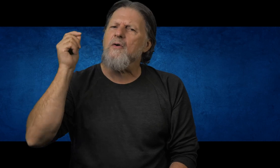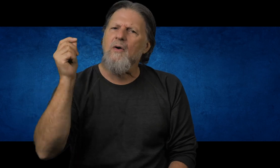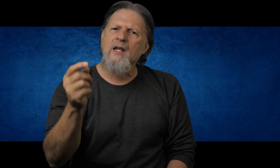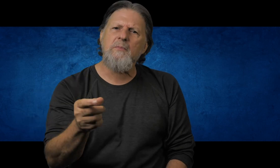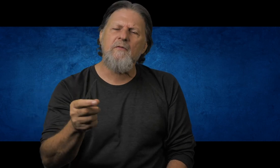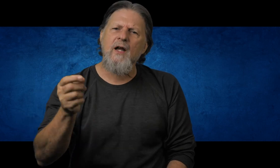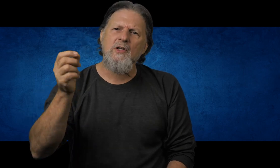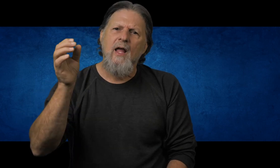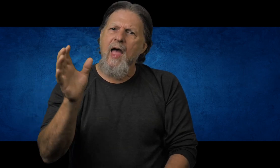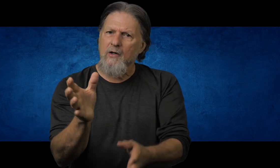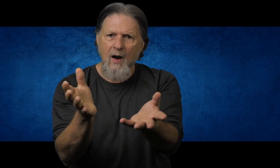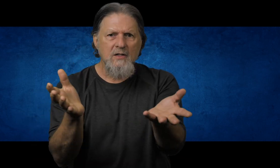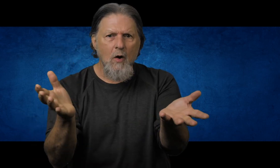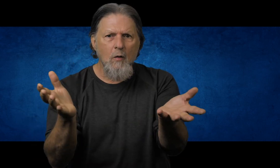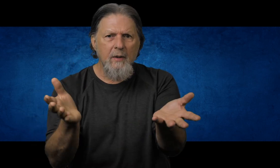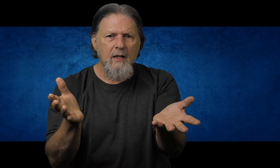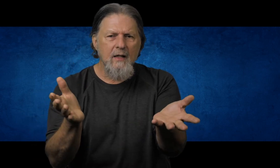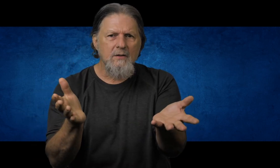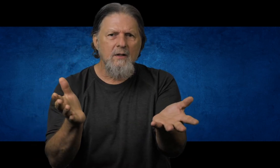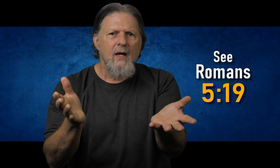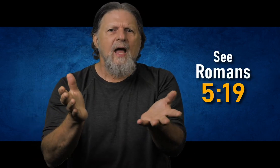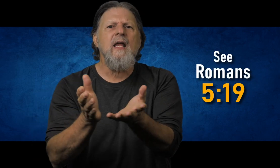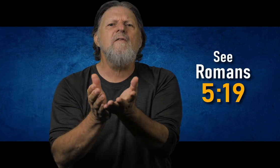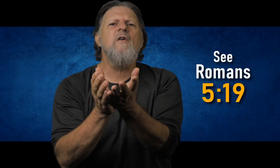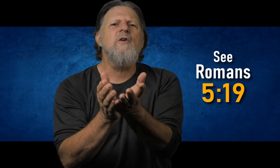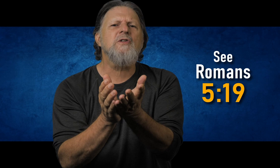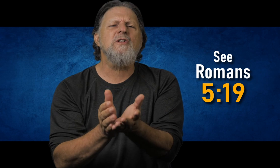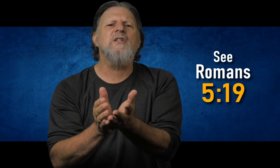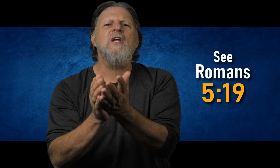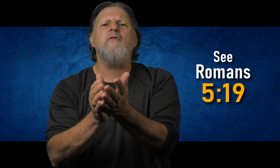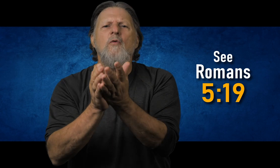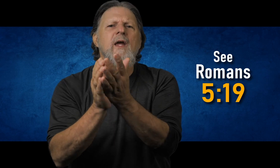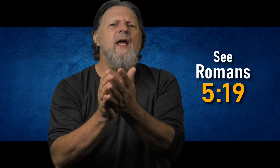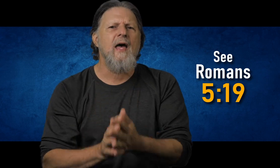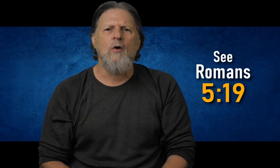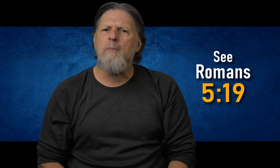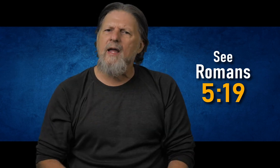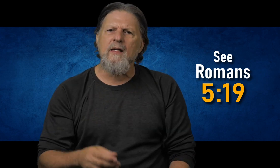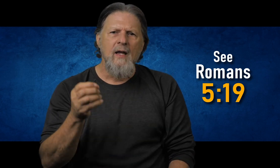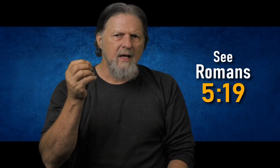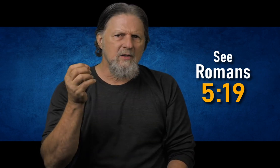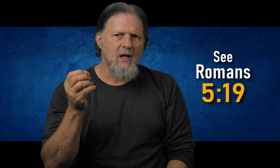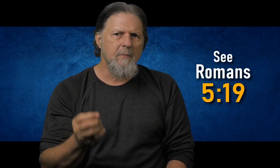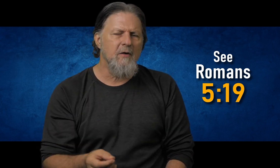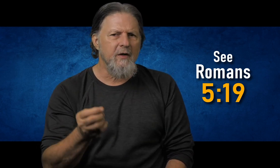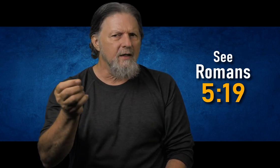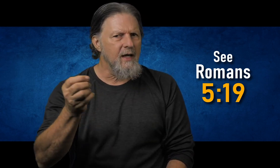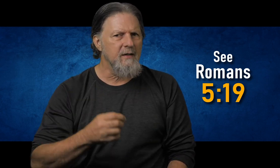Christ's perfection and Christ's obedience, and he views us as if we had obeyed his law perfectly and